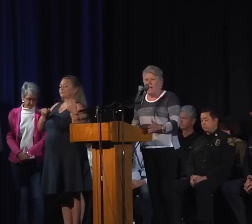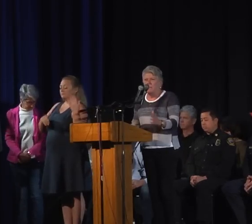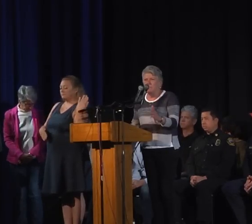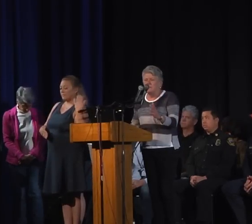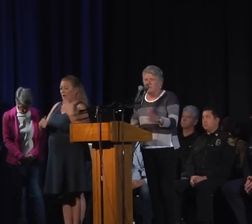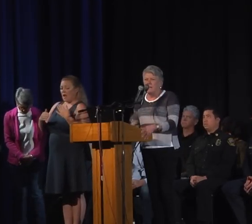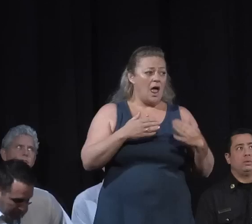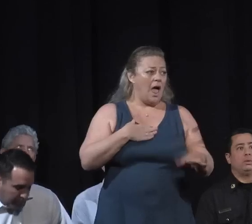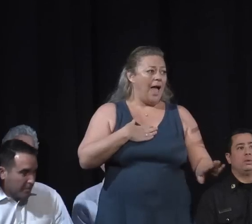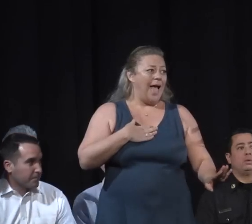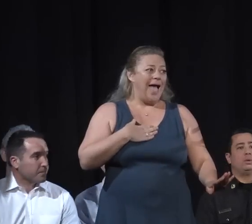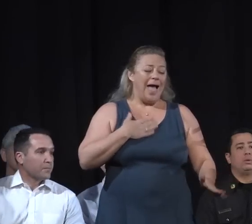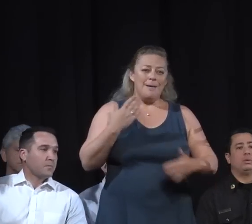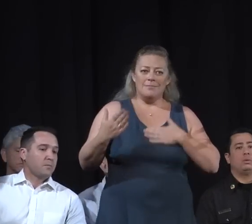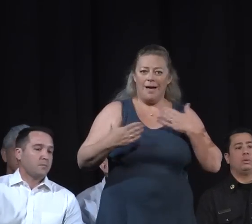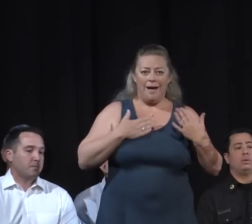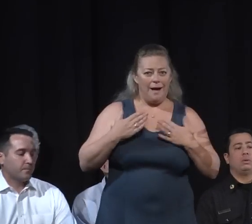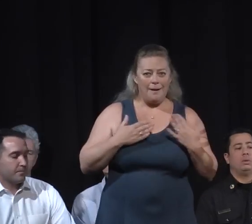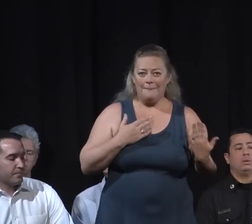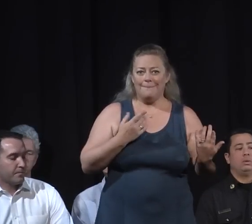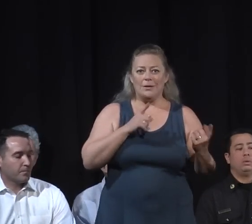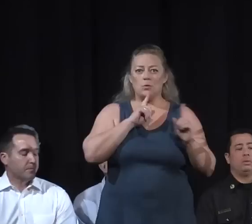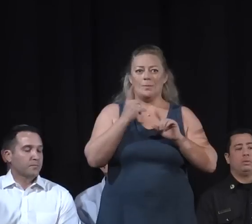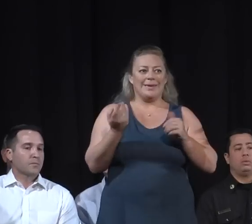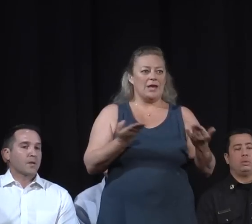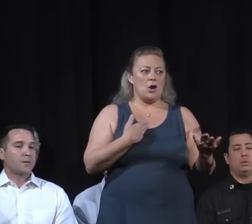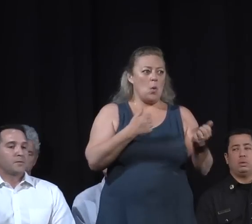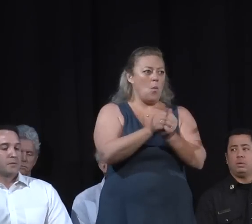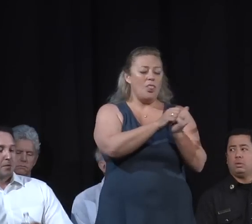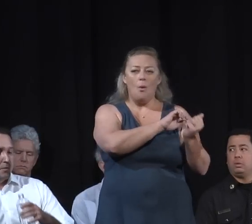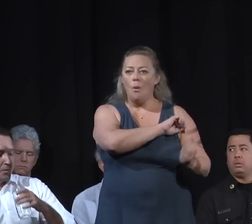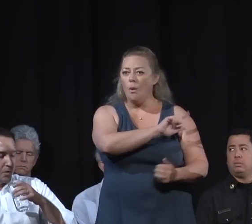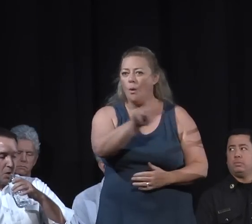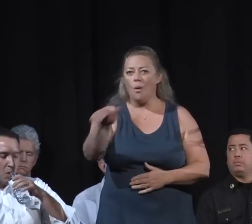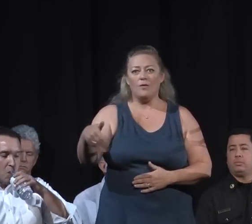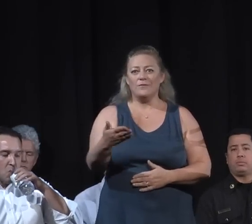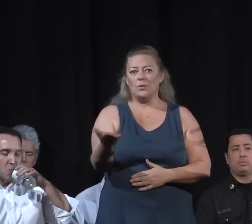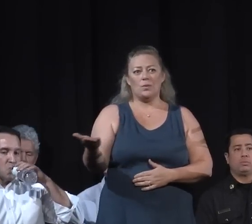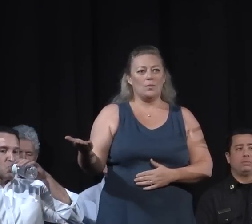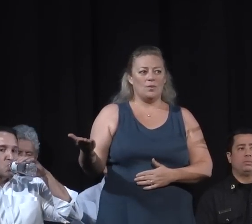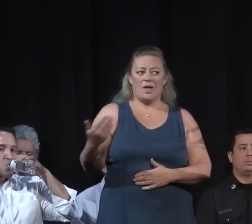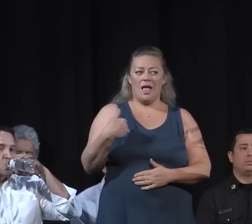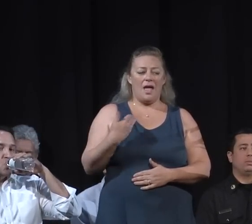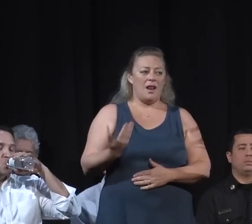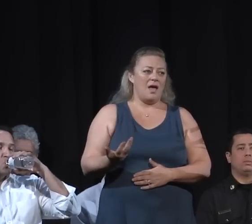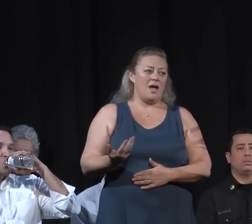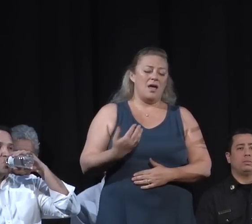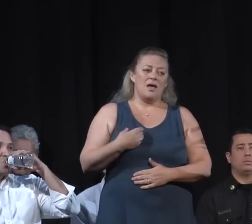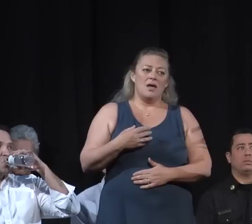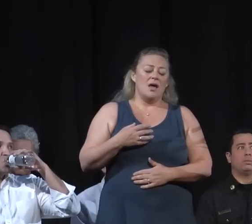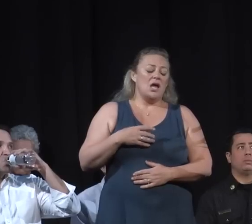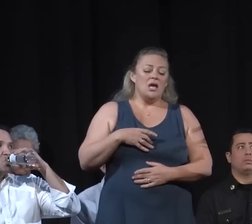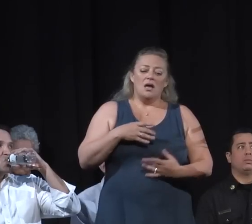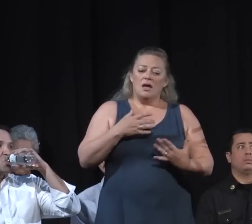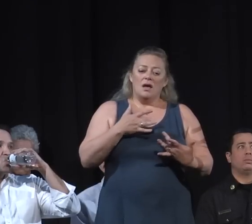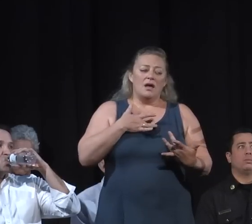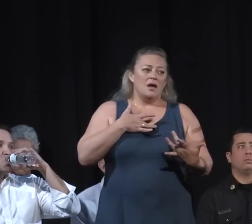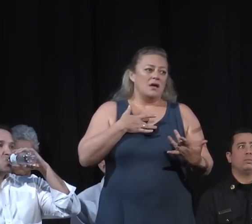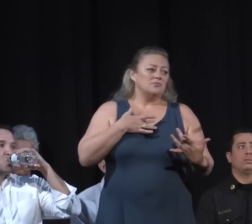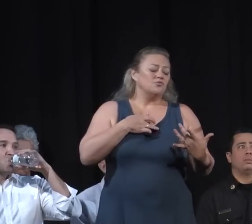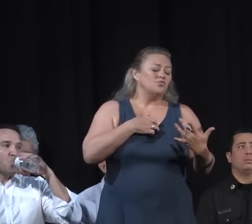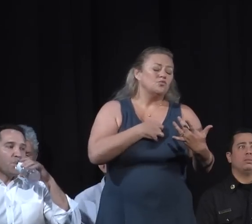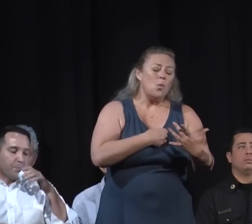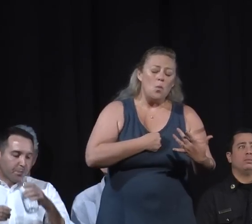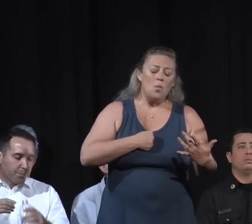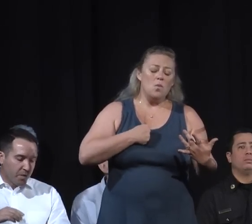Well, I'm delighted to be here with all of you and just terribly, terribly sorry